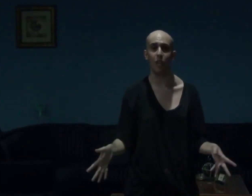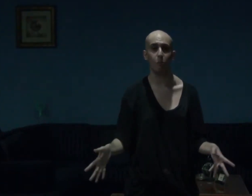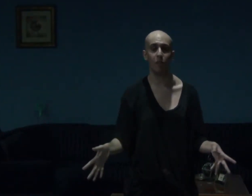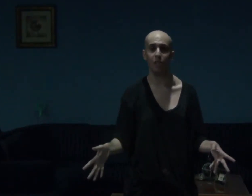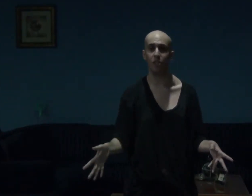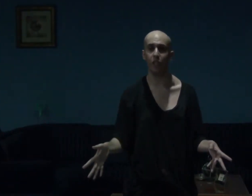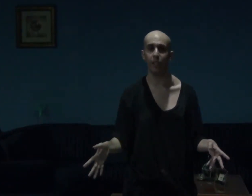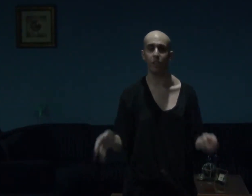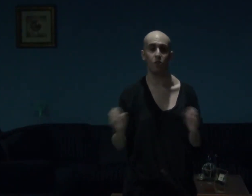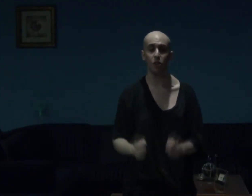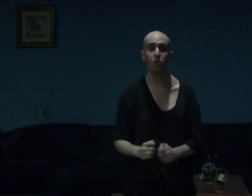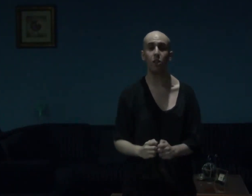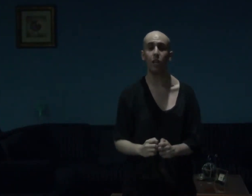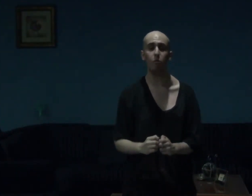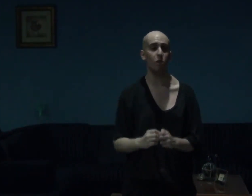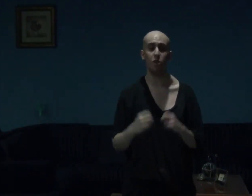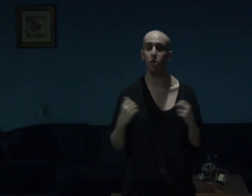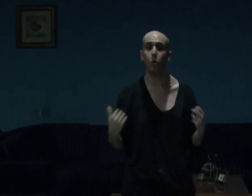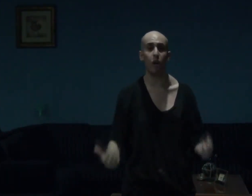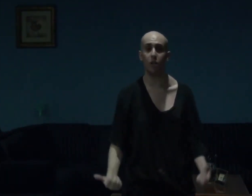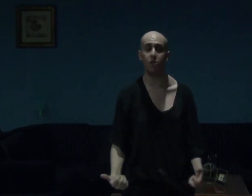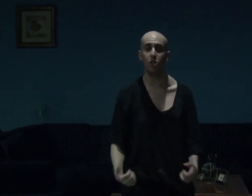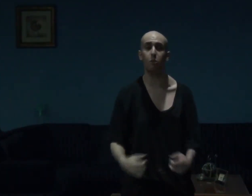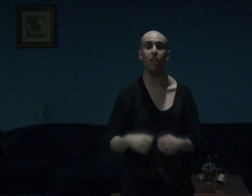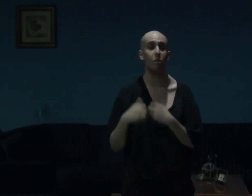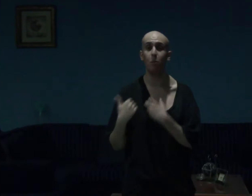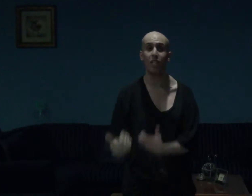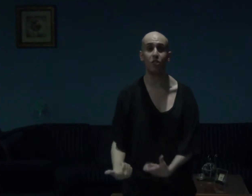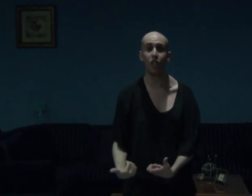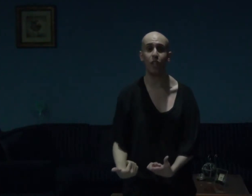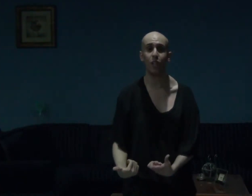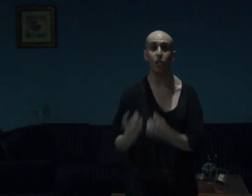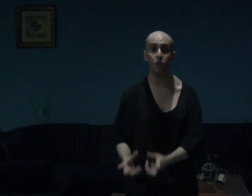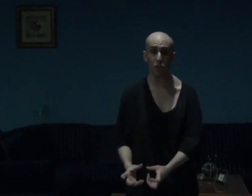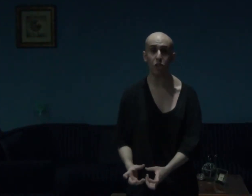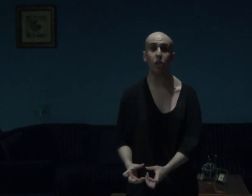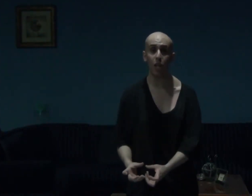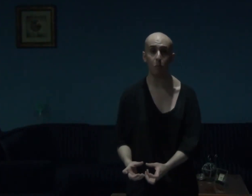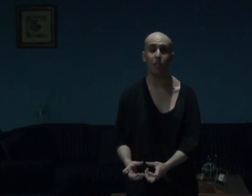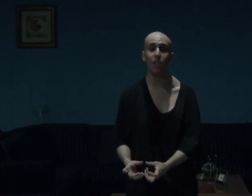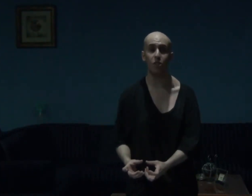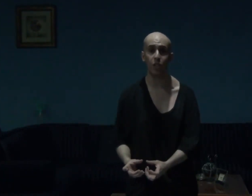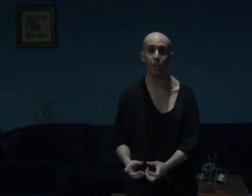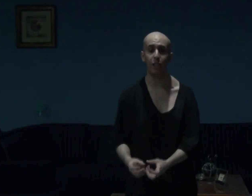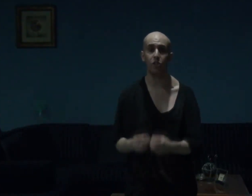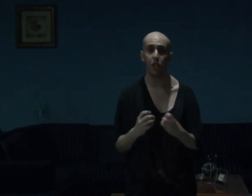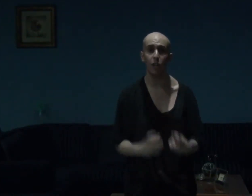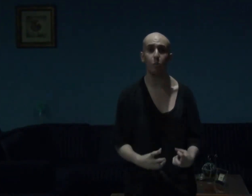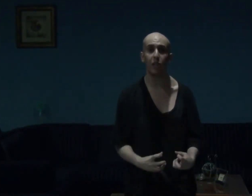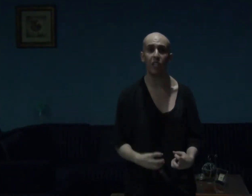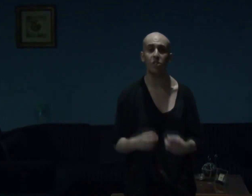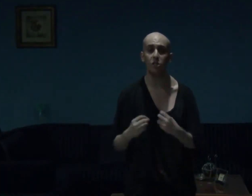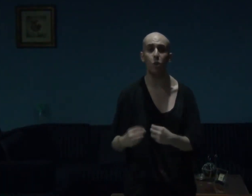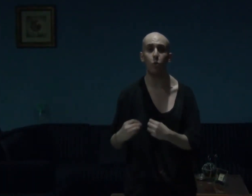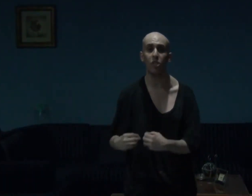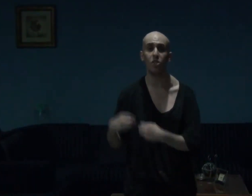game guys and gals, this game was so awesome and amazing, and this game guys and gals, Hellblade Senwa's